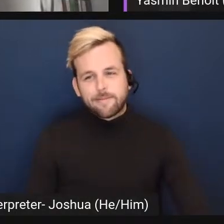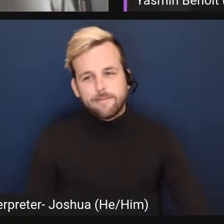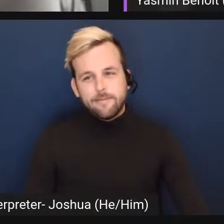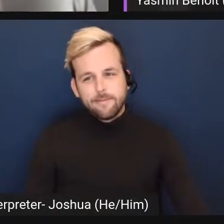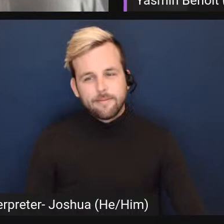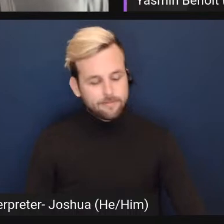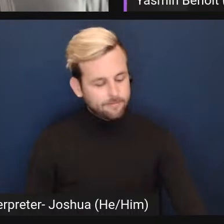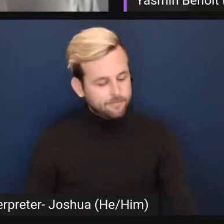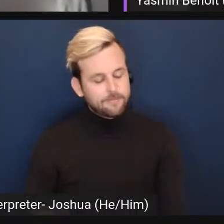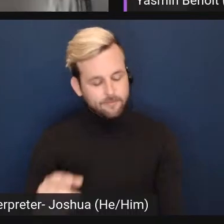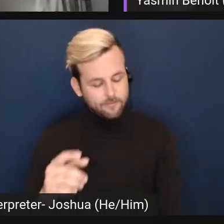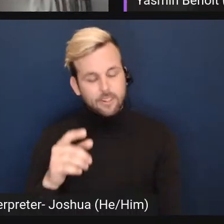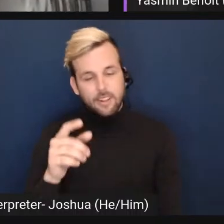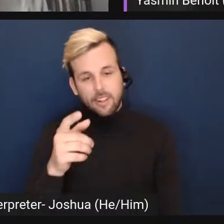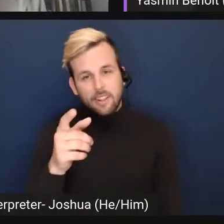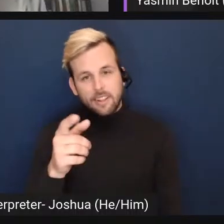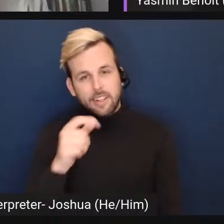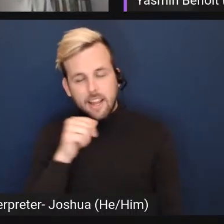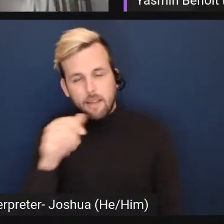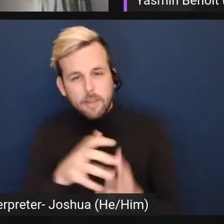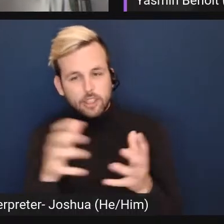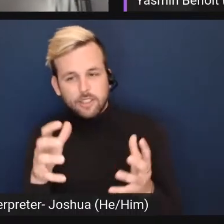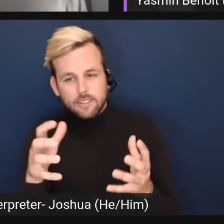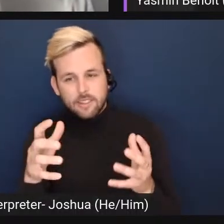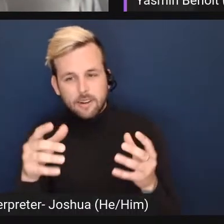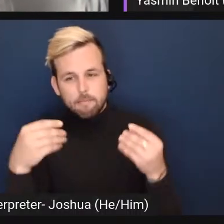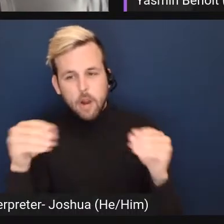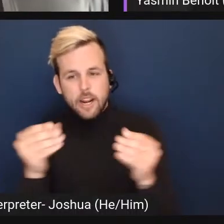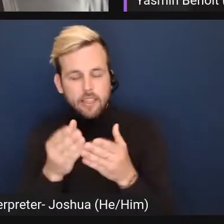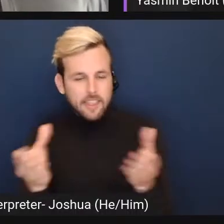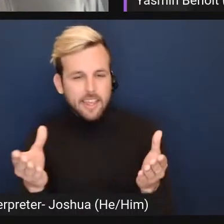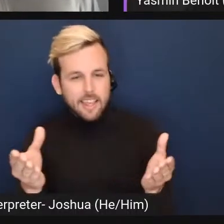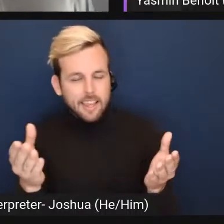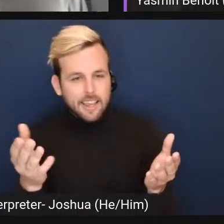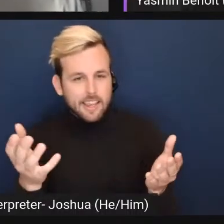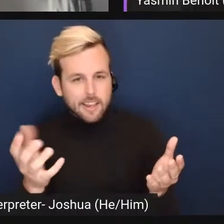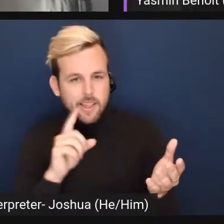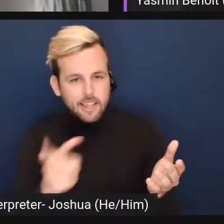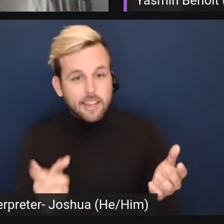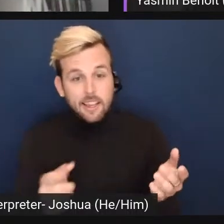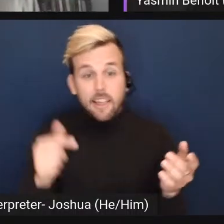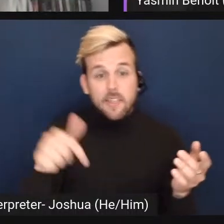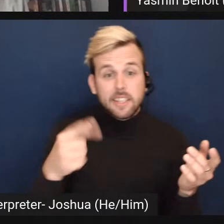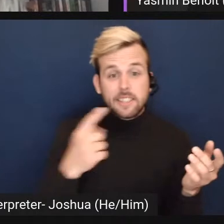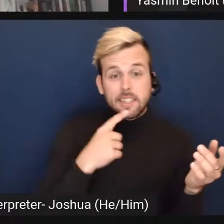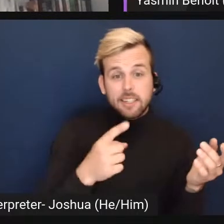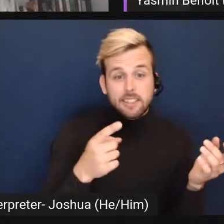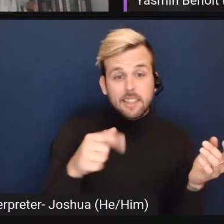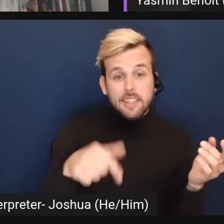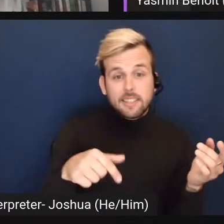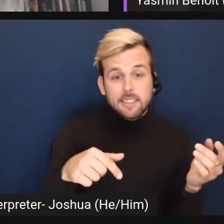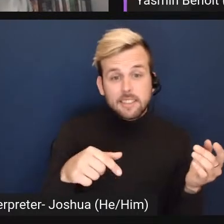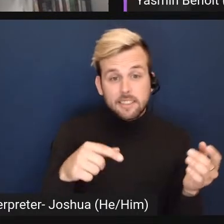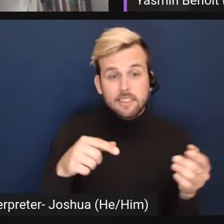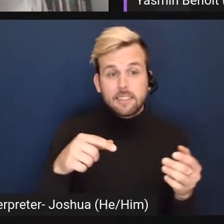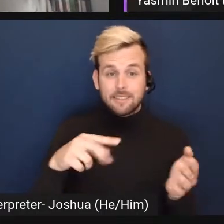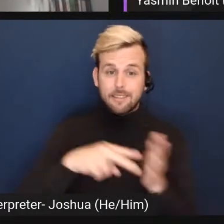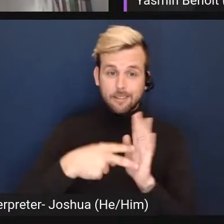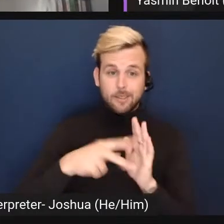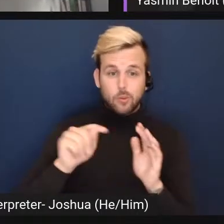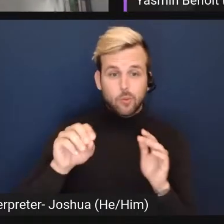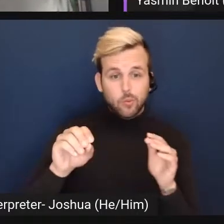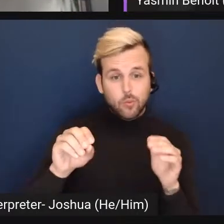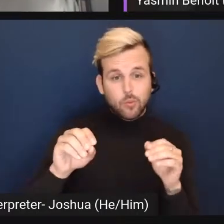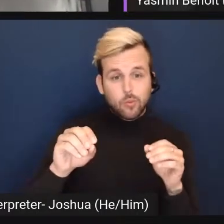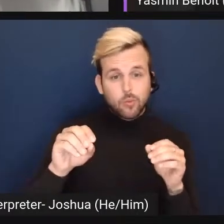we're not, or something, it's not so much a marketing thing. We're not Amazon. This is, uh, this is intended to,